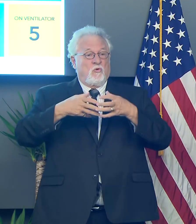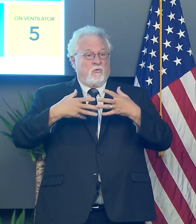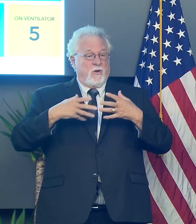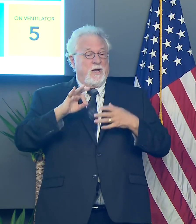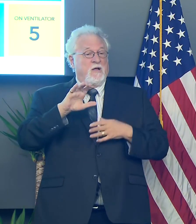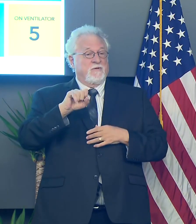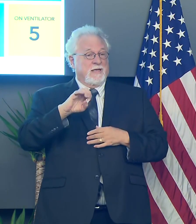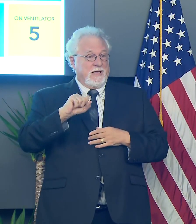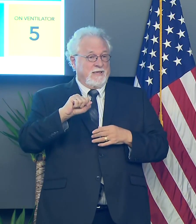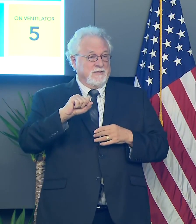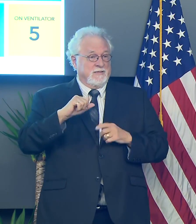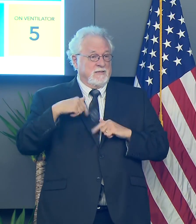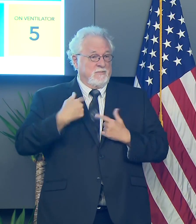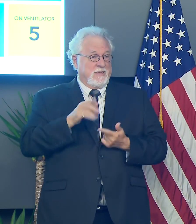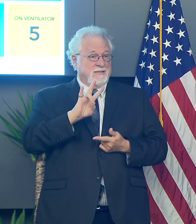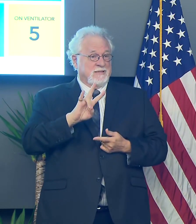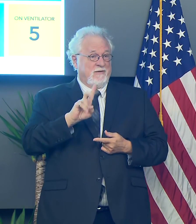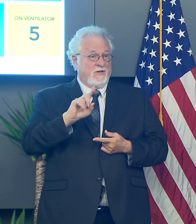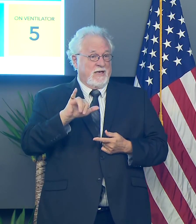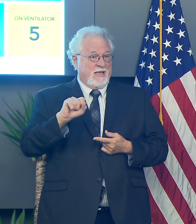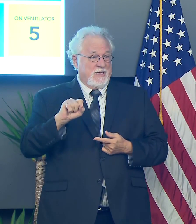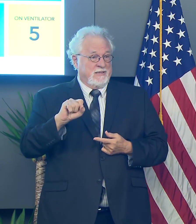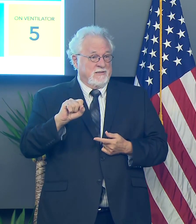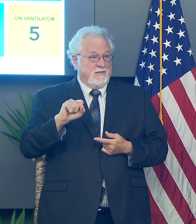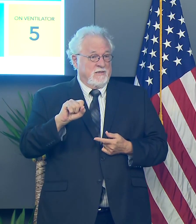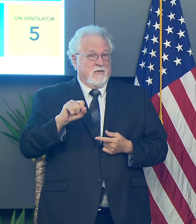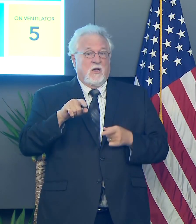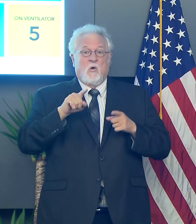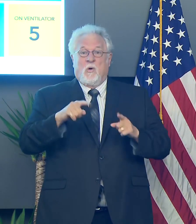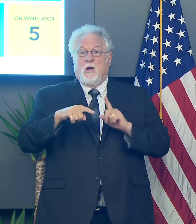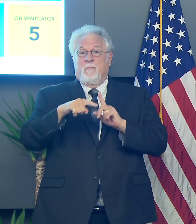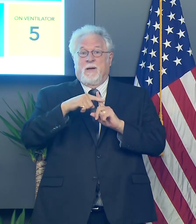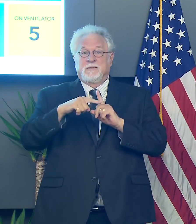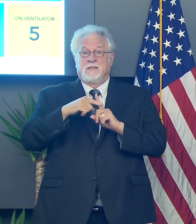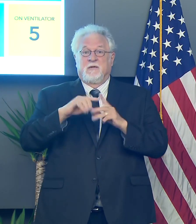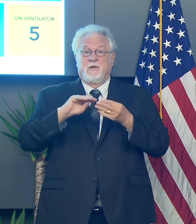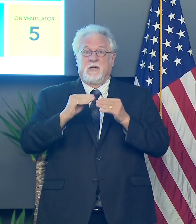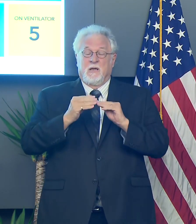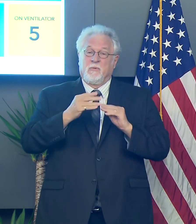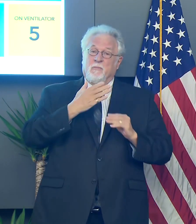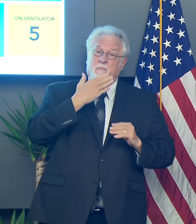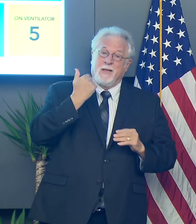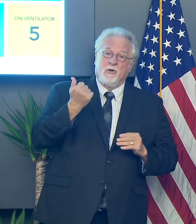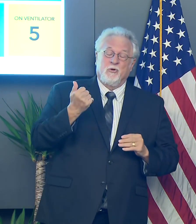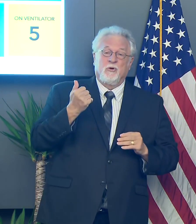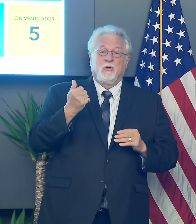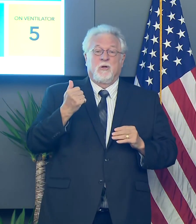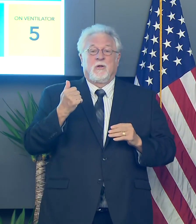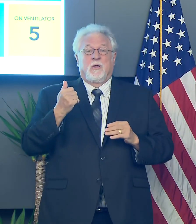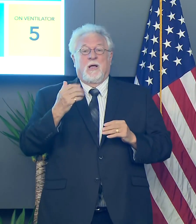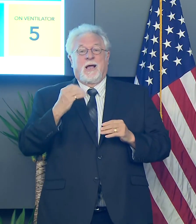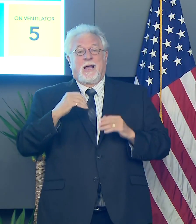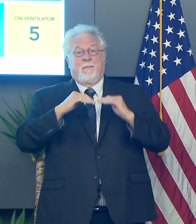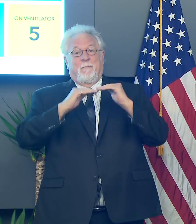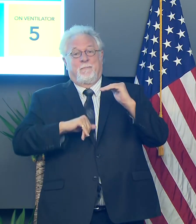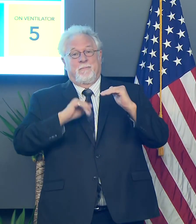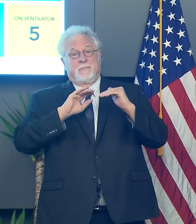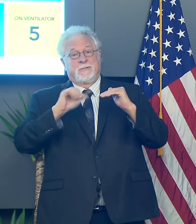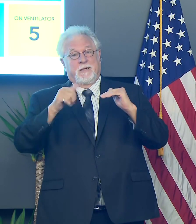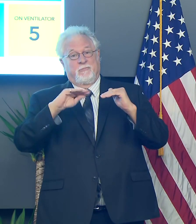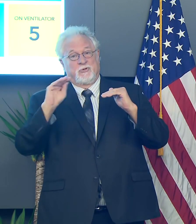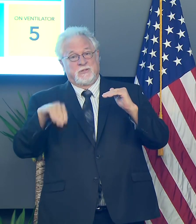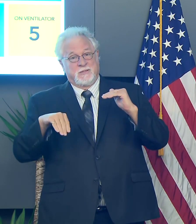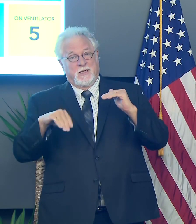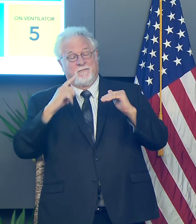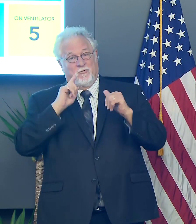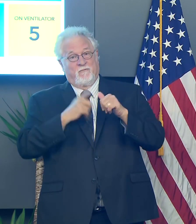country over the past seven days. Uh, while our positivity numbers are better and, and, fell below 10% for the